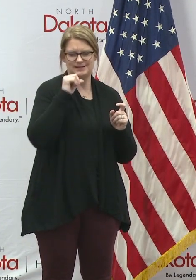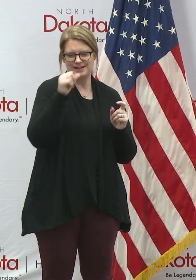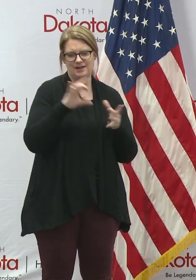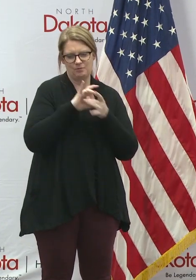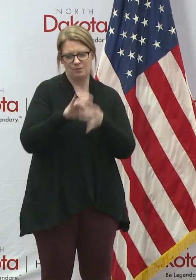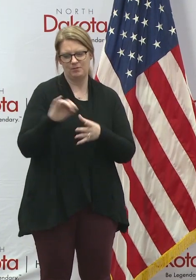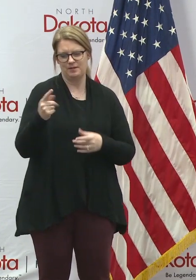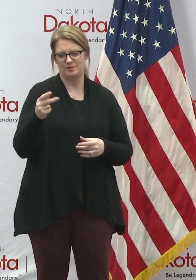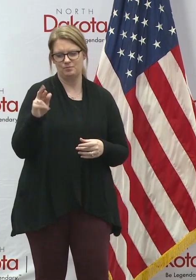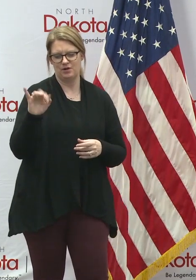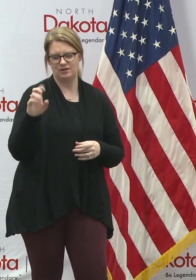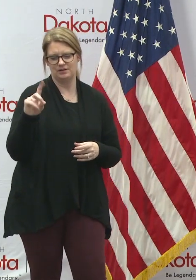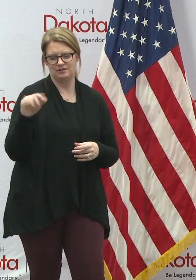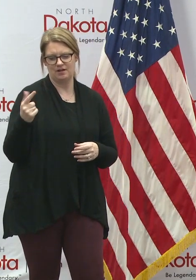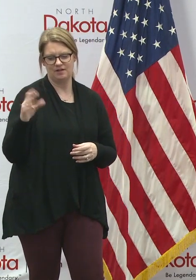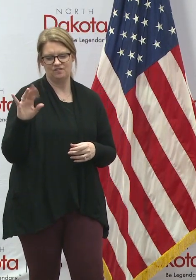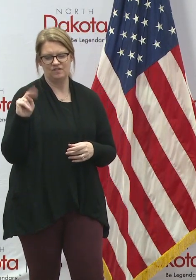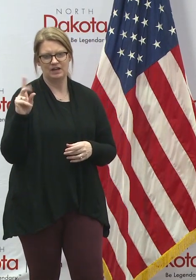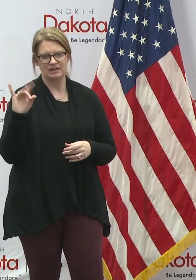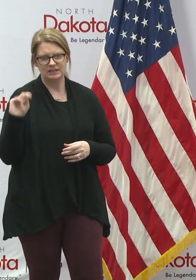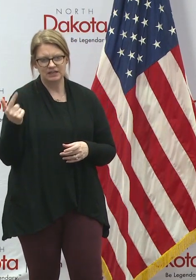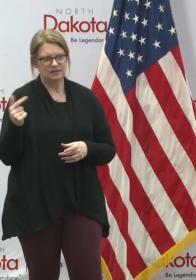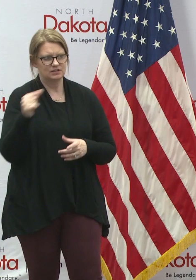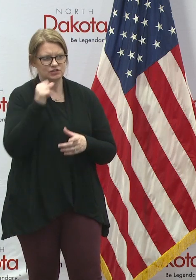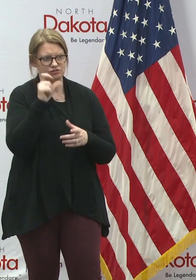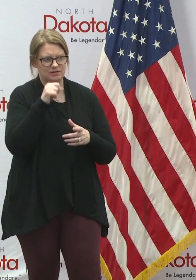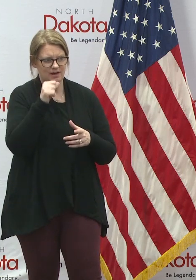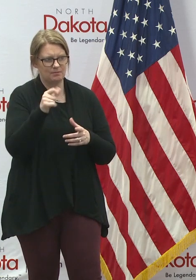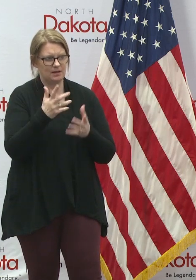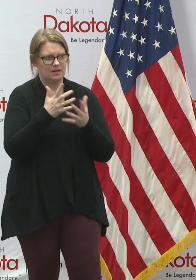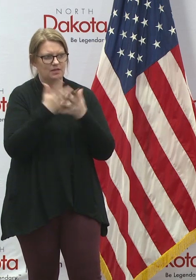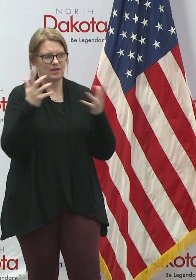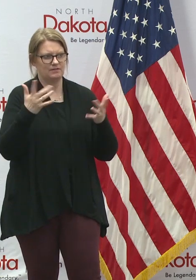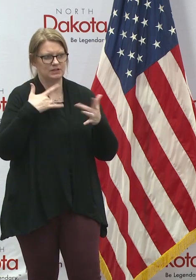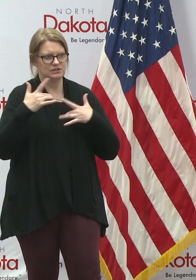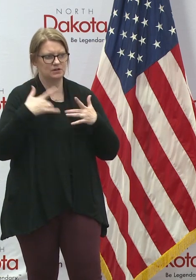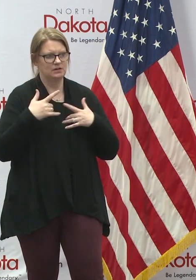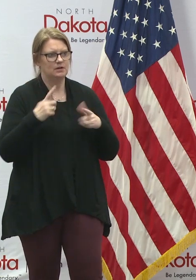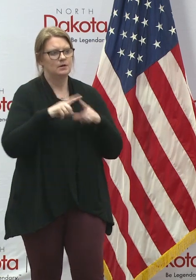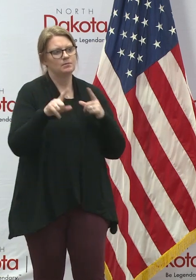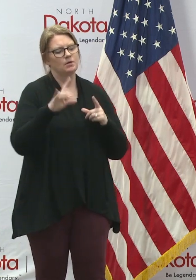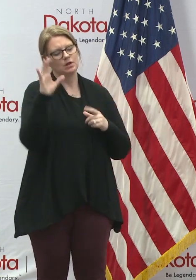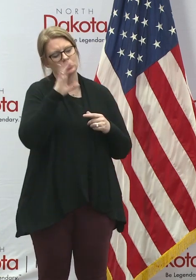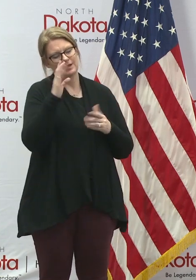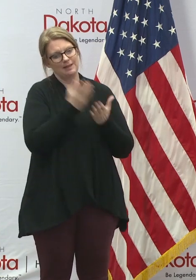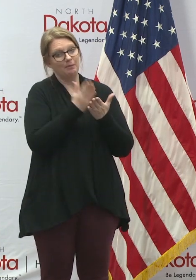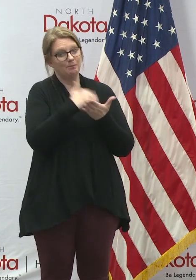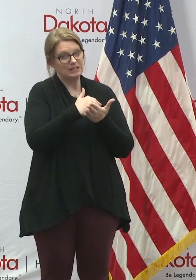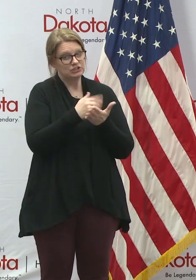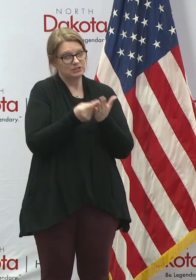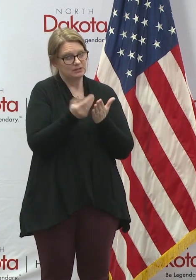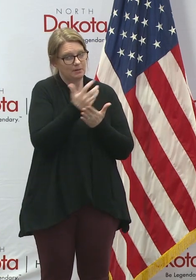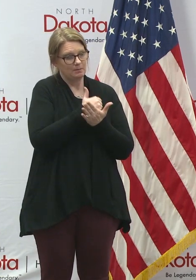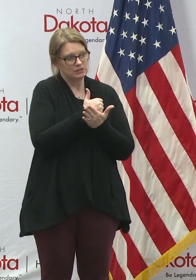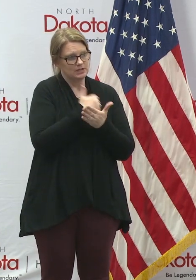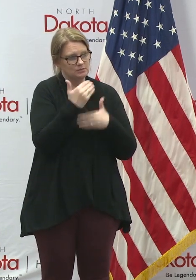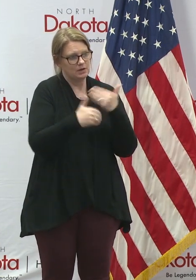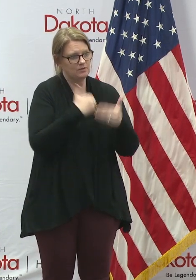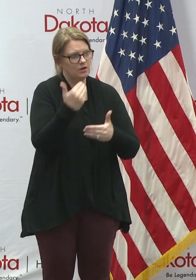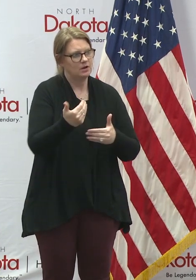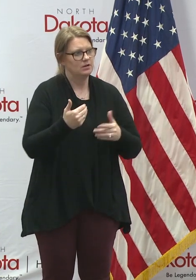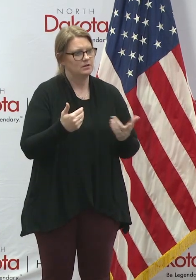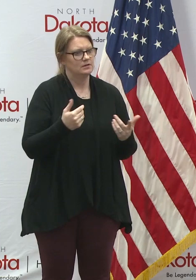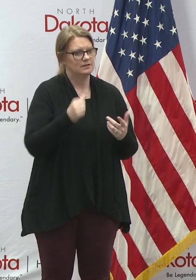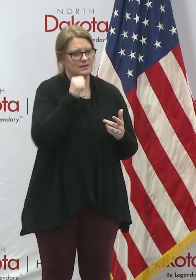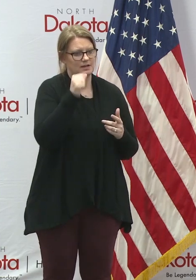funding. So that one shouldn't be as much concern. But we will be looking at the budget as we go forward. It is